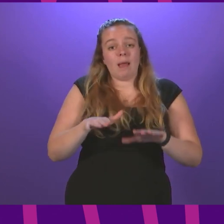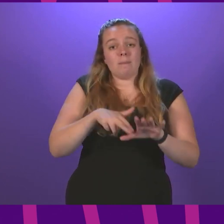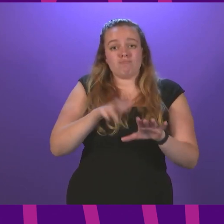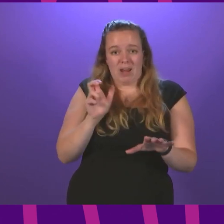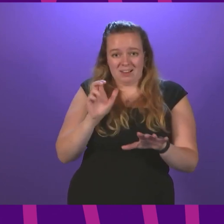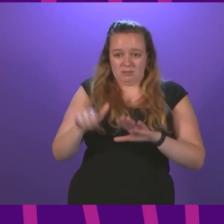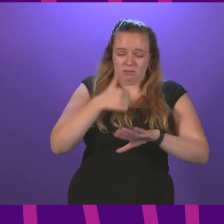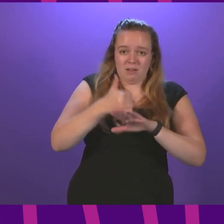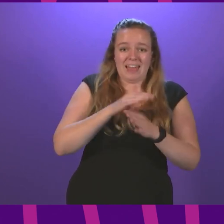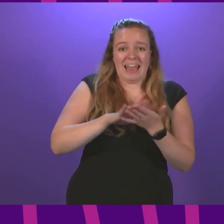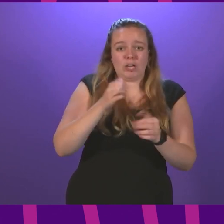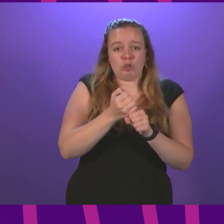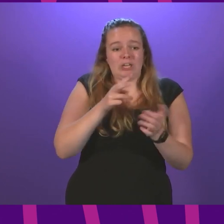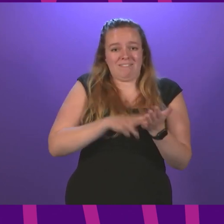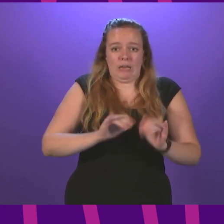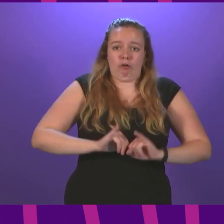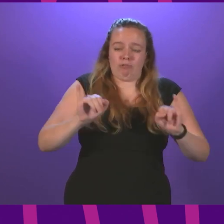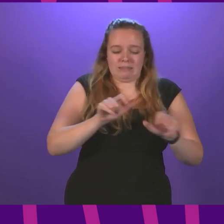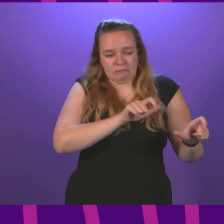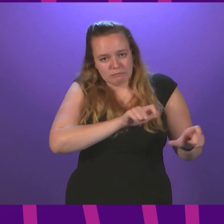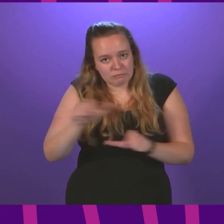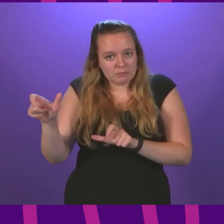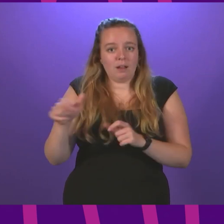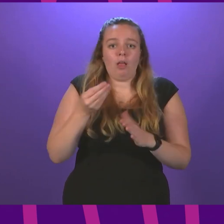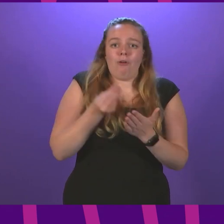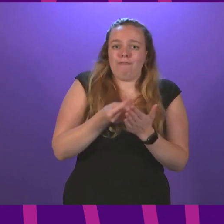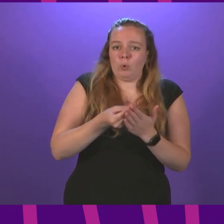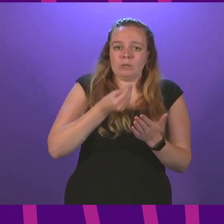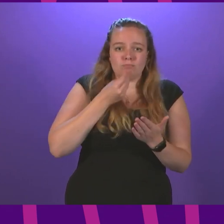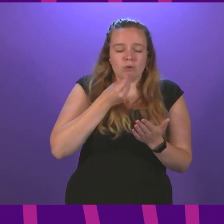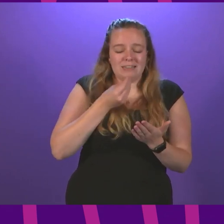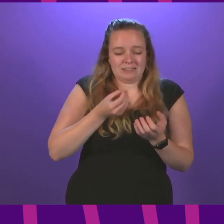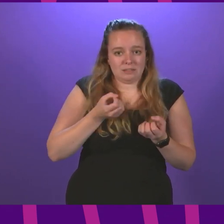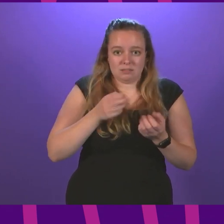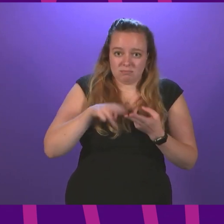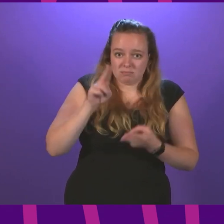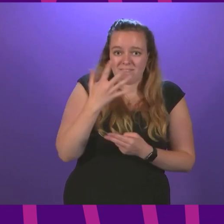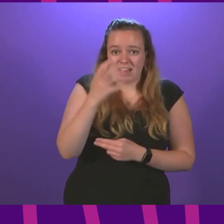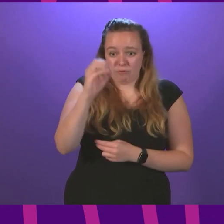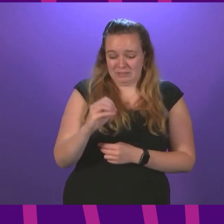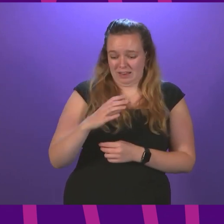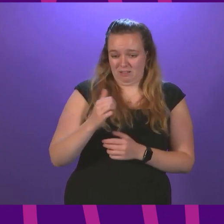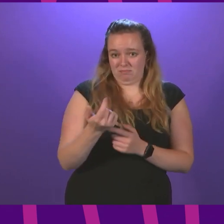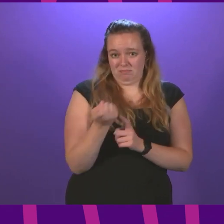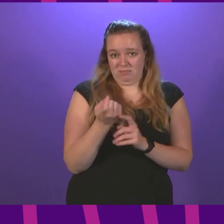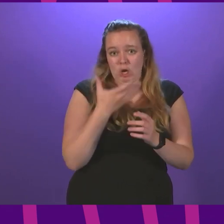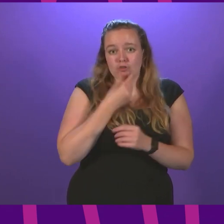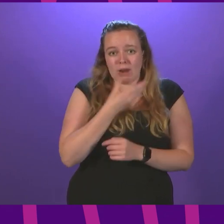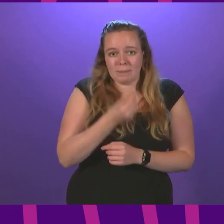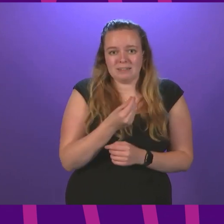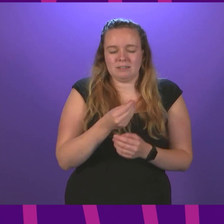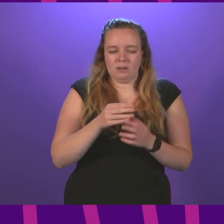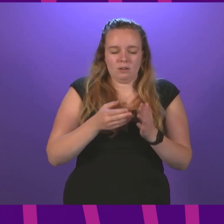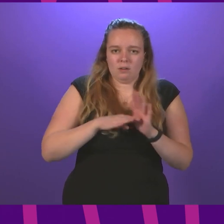HGV crisis continuing to thunder on, food prices are set to rise by 5 percent in the run-up to Christmas. Inflation is